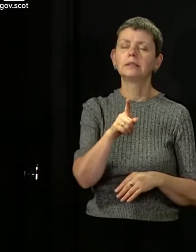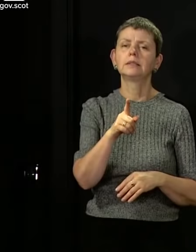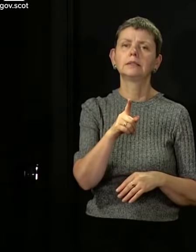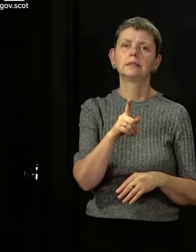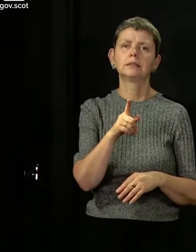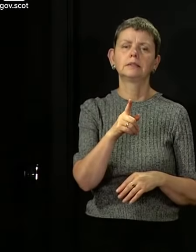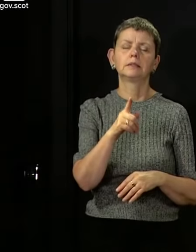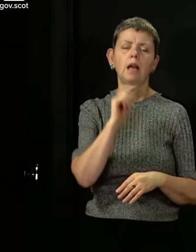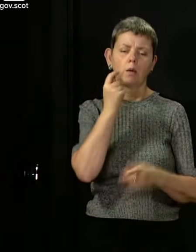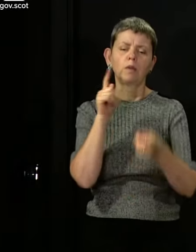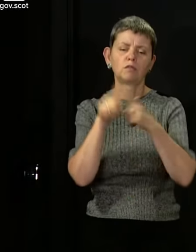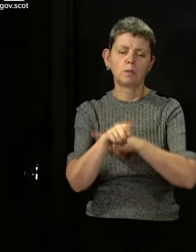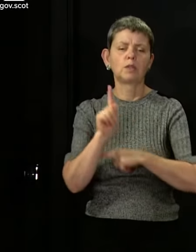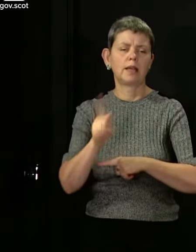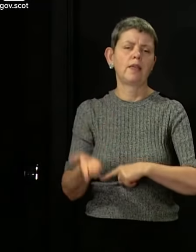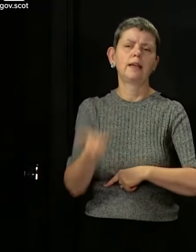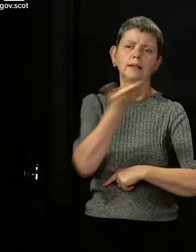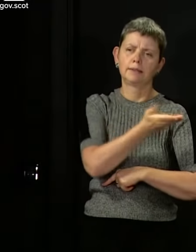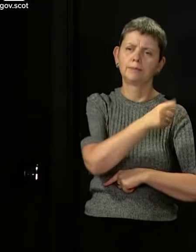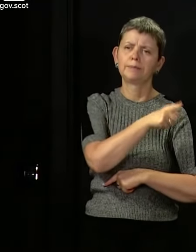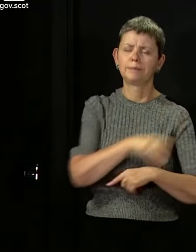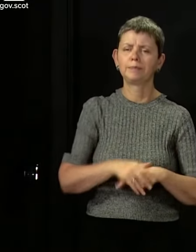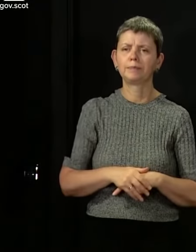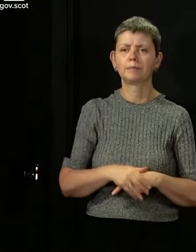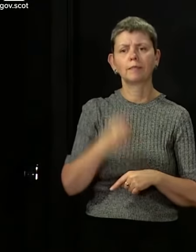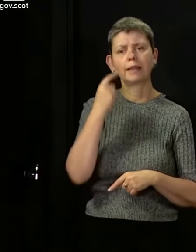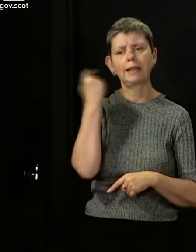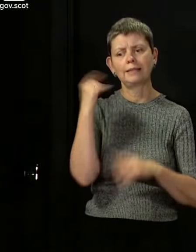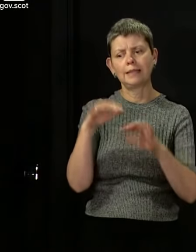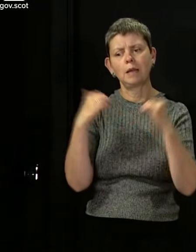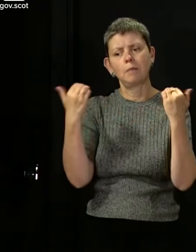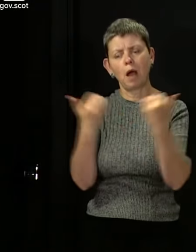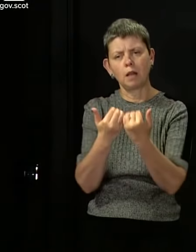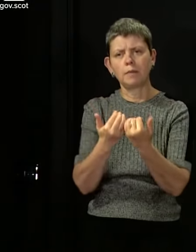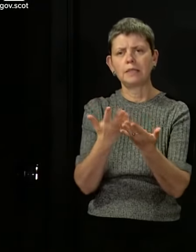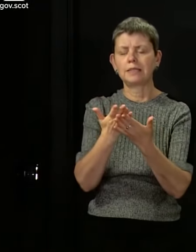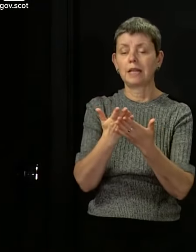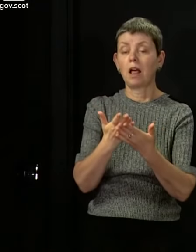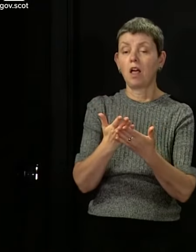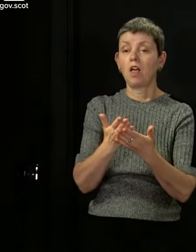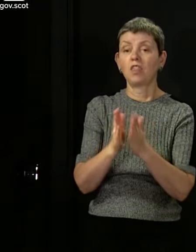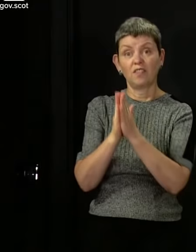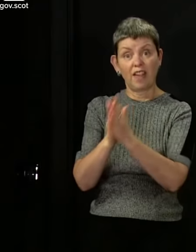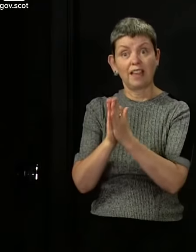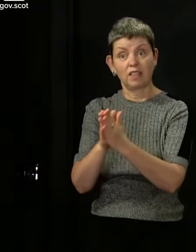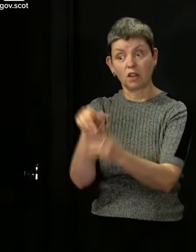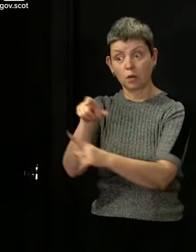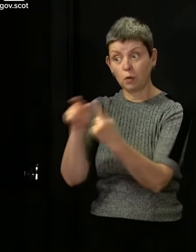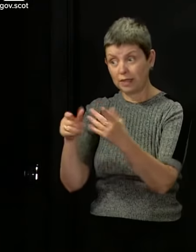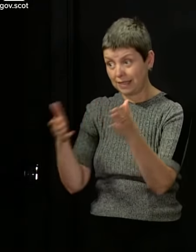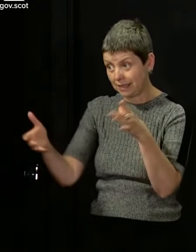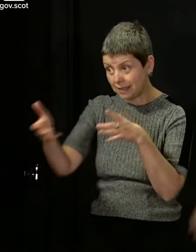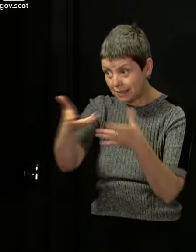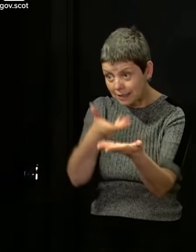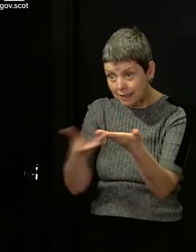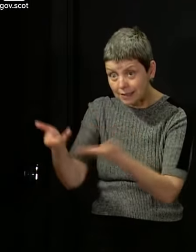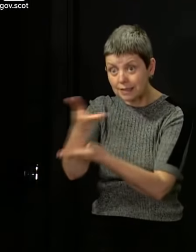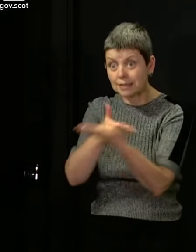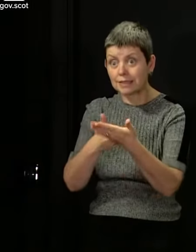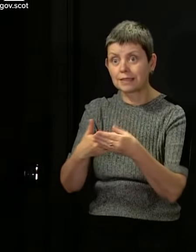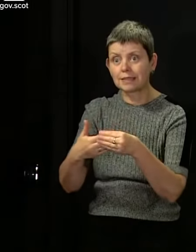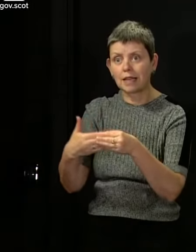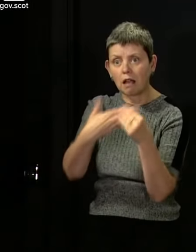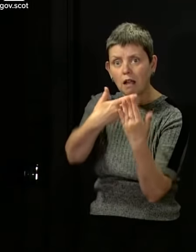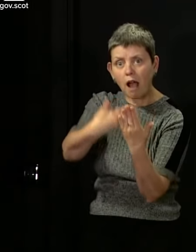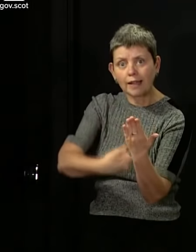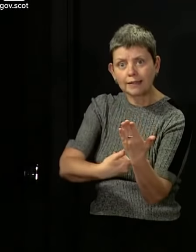hand over pretty quickly to Jason. As I said in Parliament yesterday, we're still finalising this guidance with faith communities. So I'm not yet going